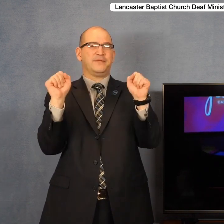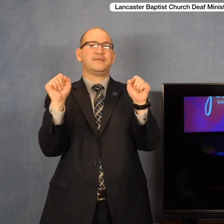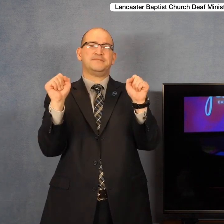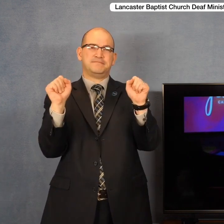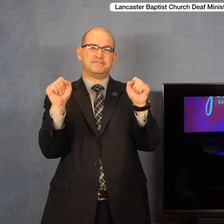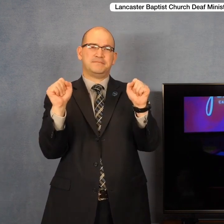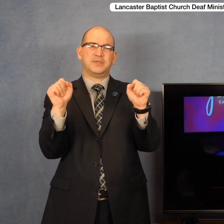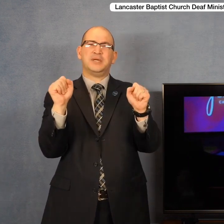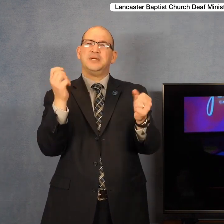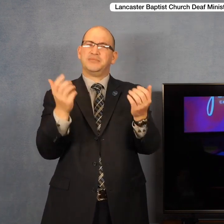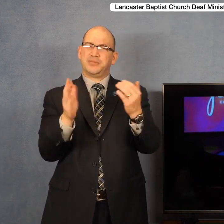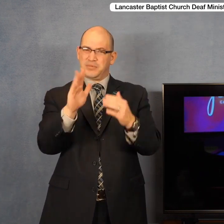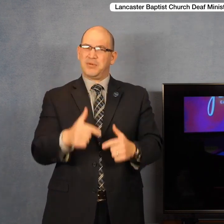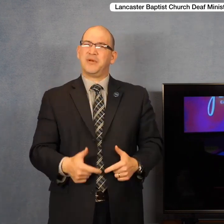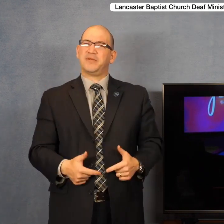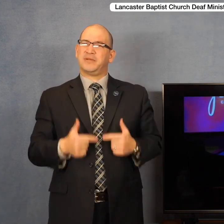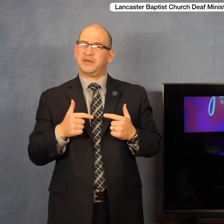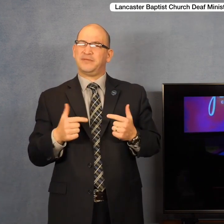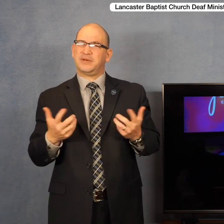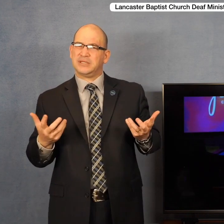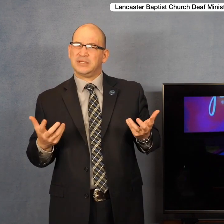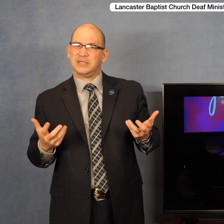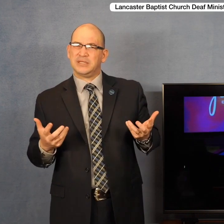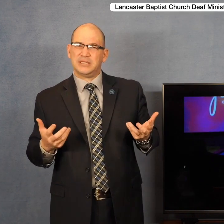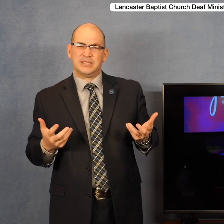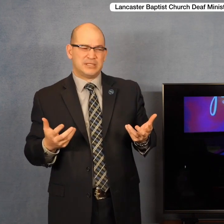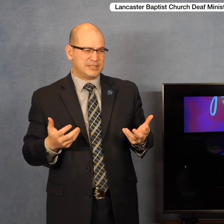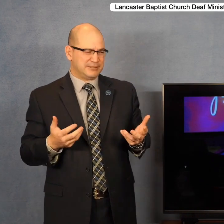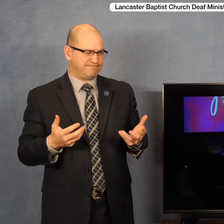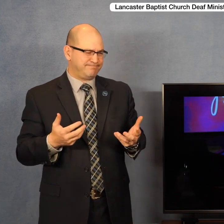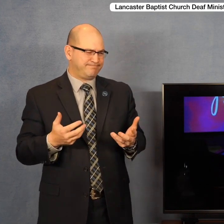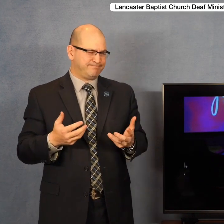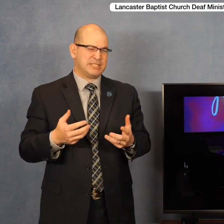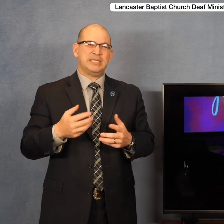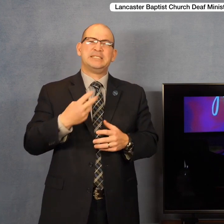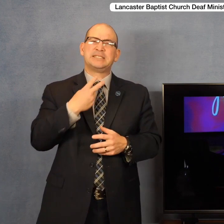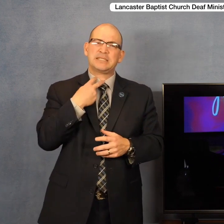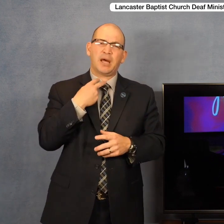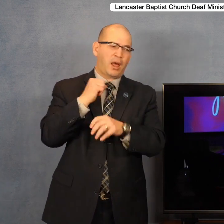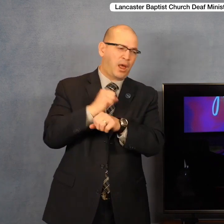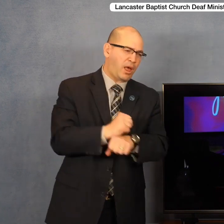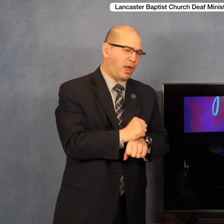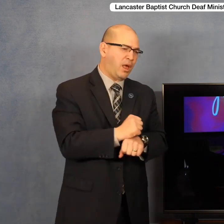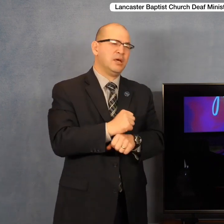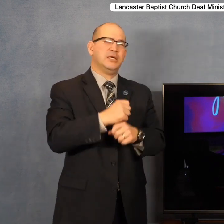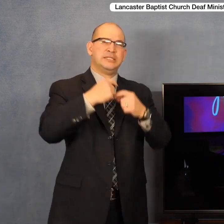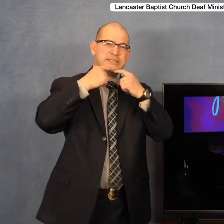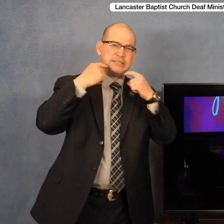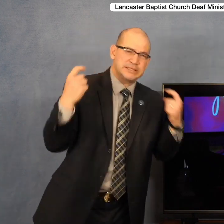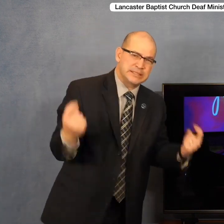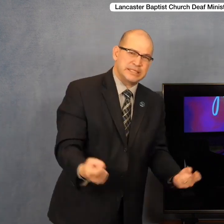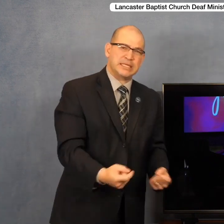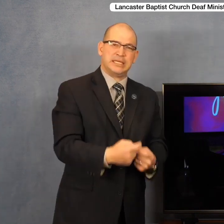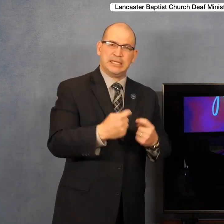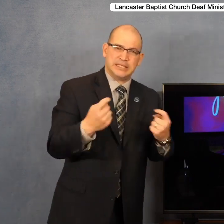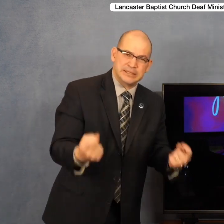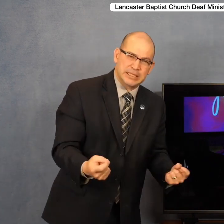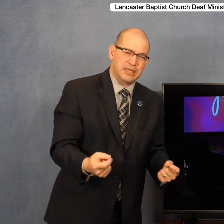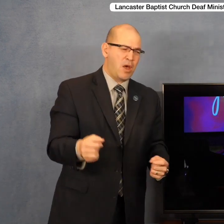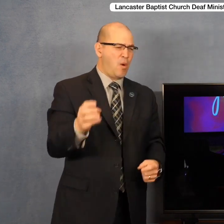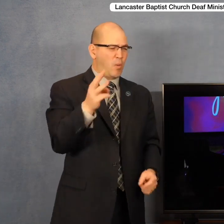You're living a life that is captive to sin, captive to worry, captive to anger.